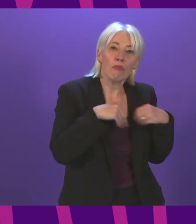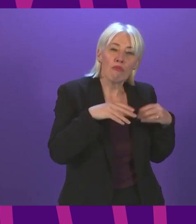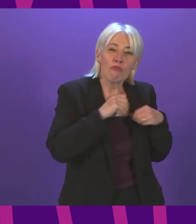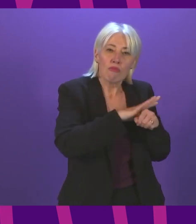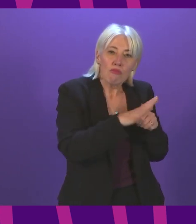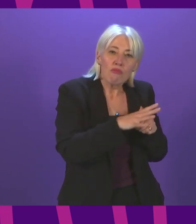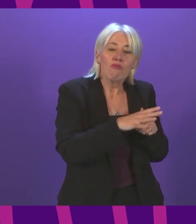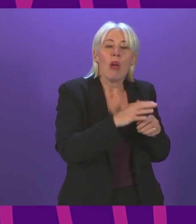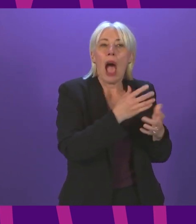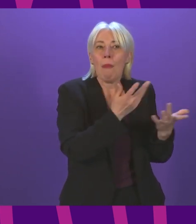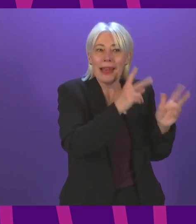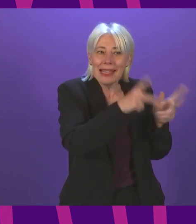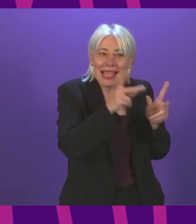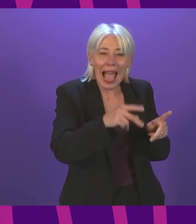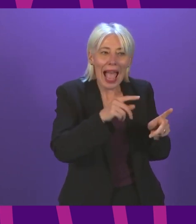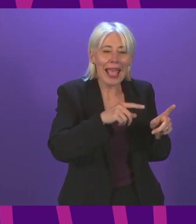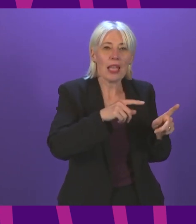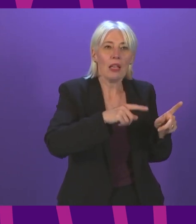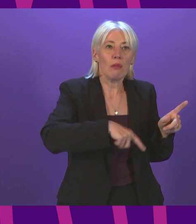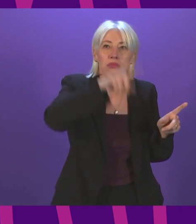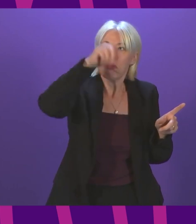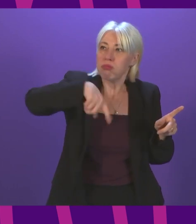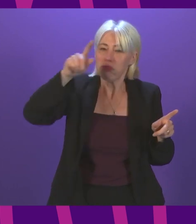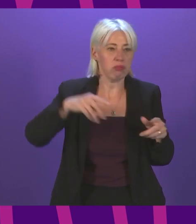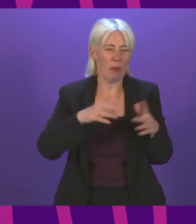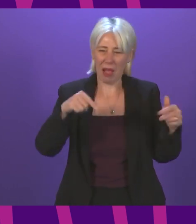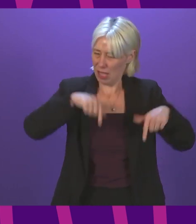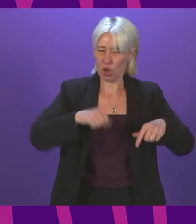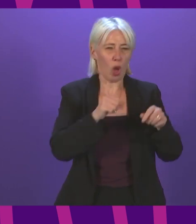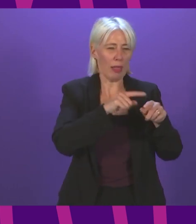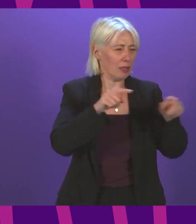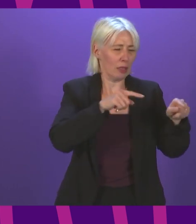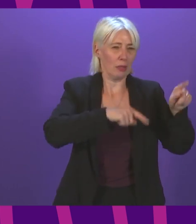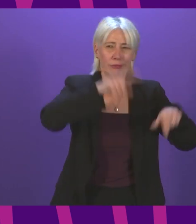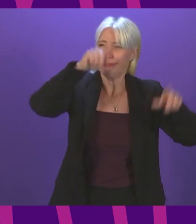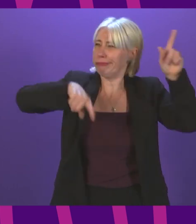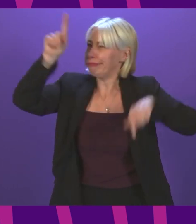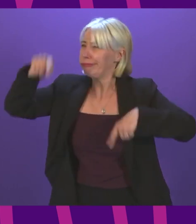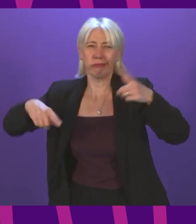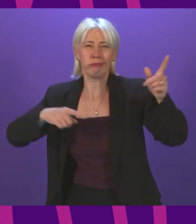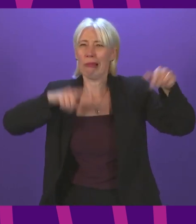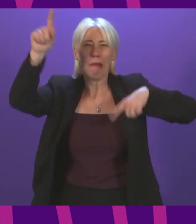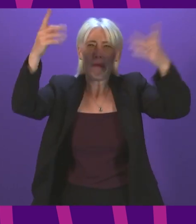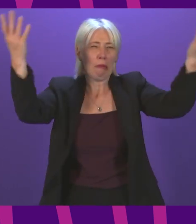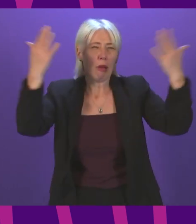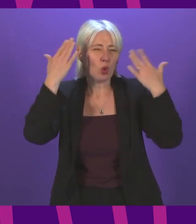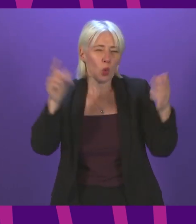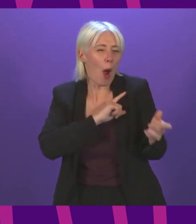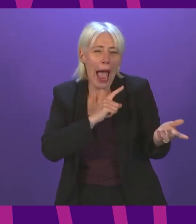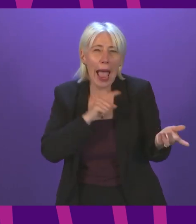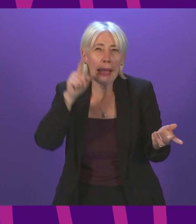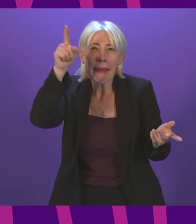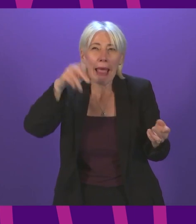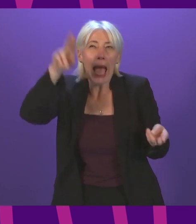parts of the country. It is not yet fully understood why that is the case, although I am sure for quite some time to come there will be a lot of